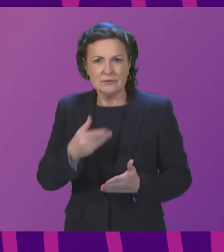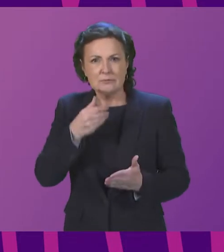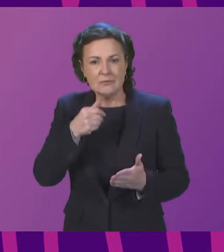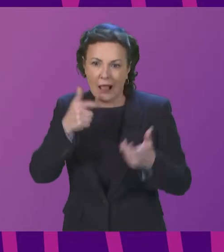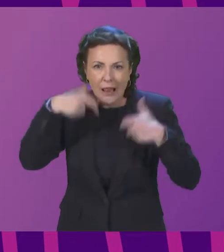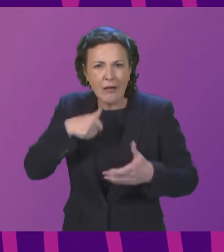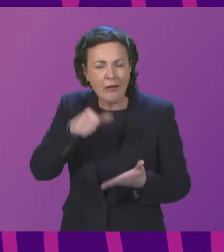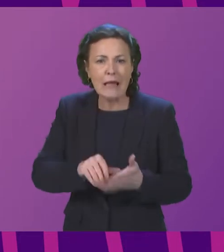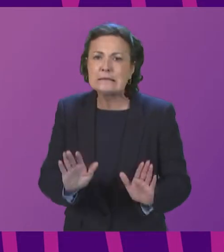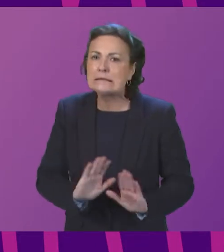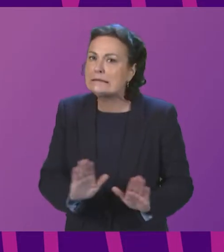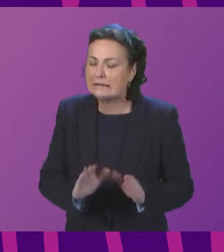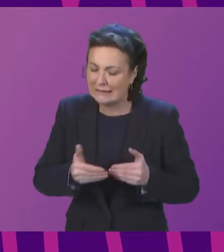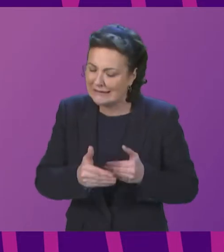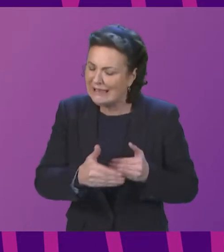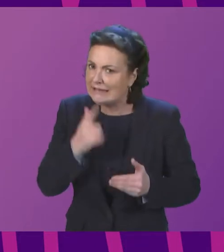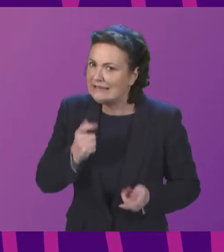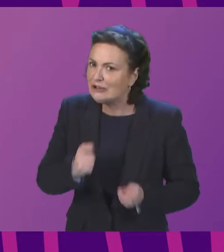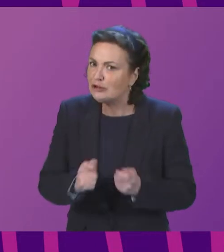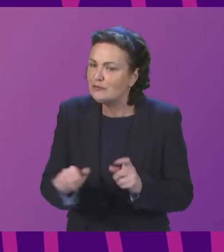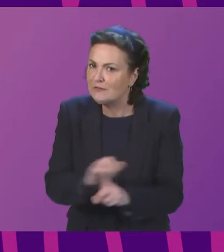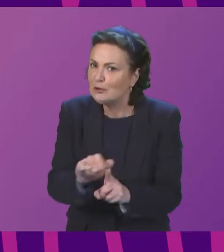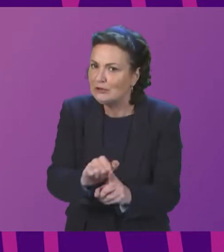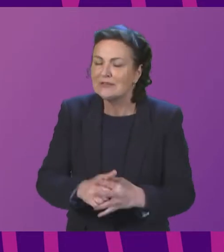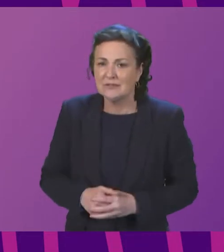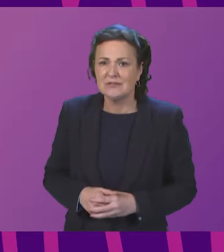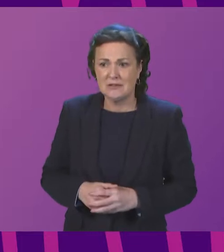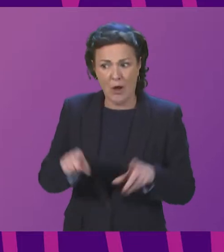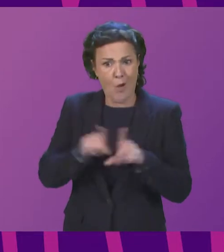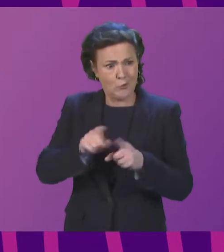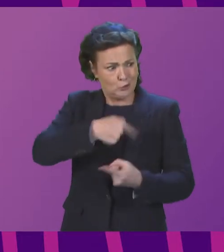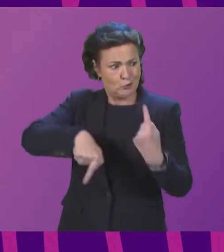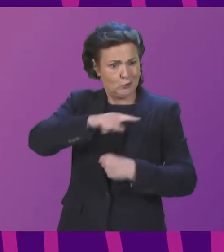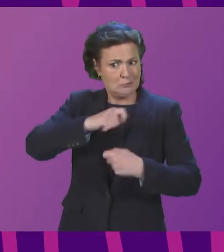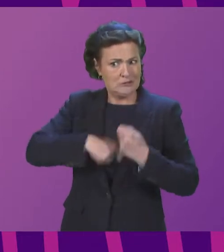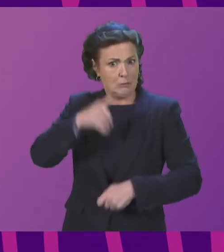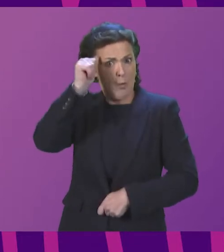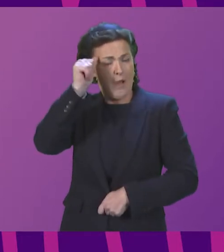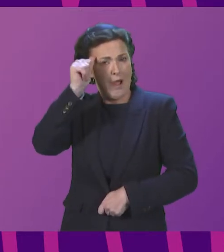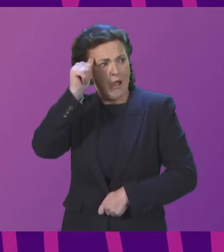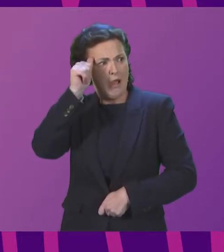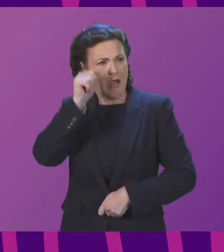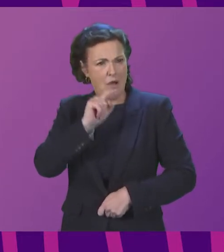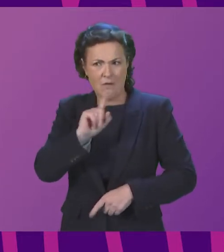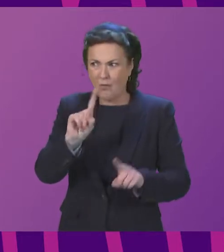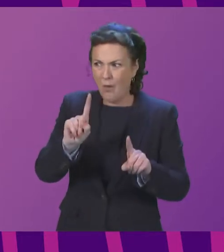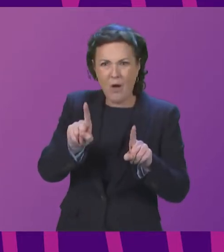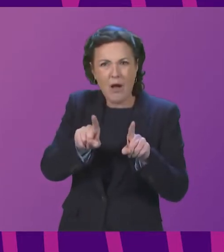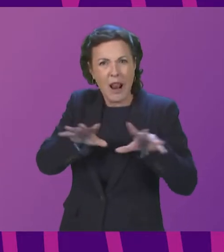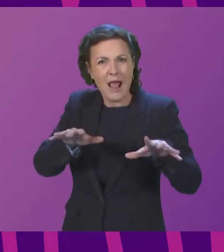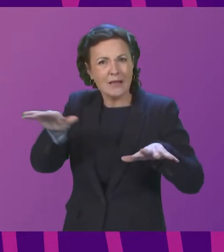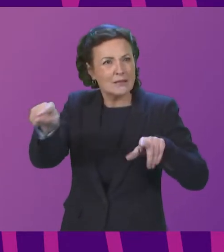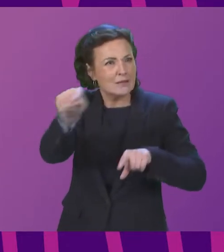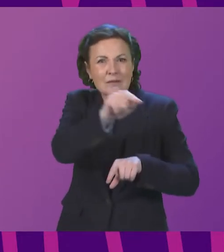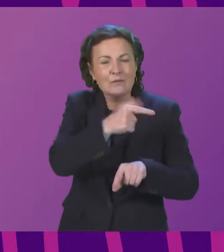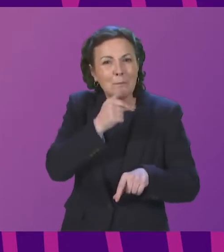is there for within this process, and the increasing awareness that we have. And we have to take on